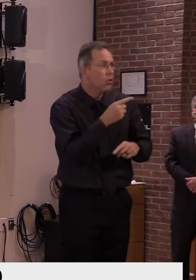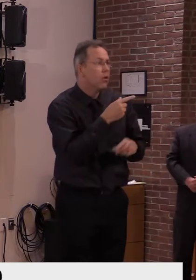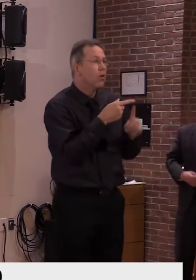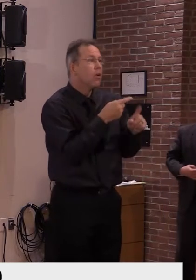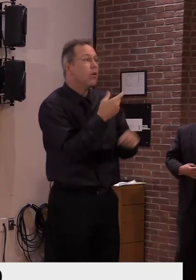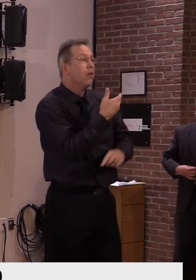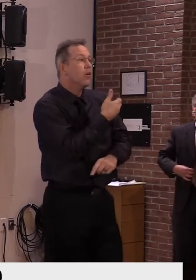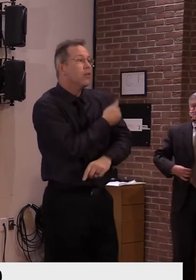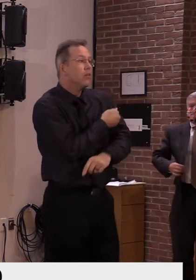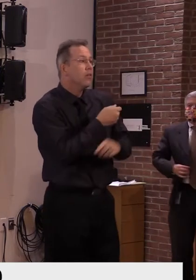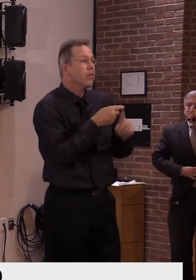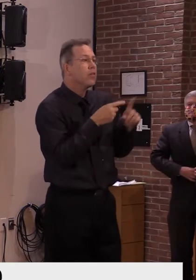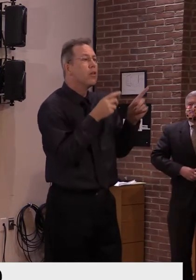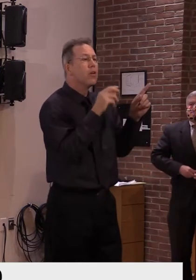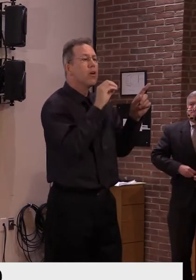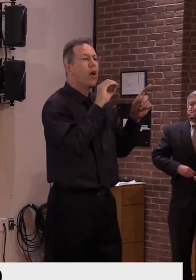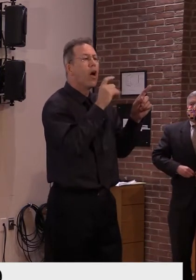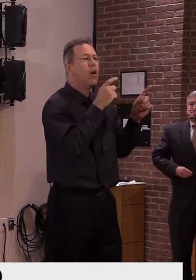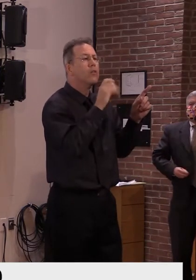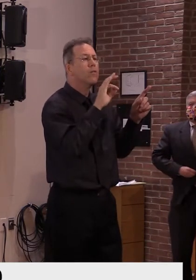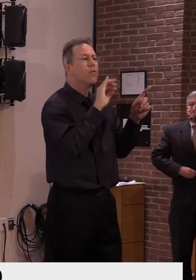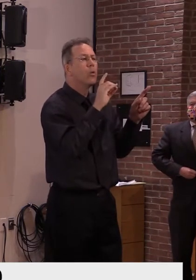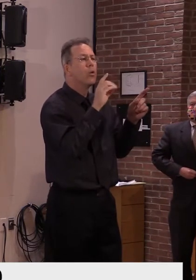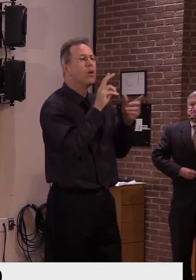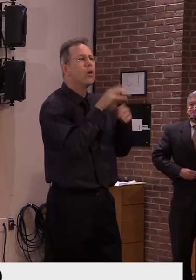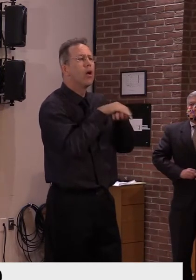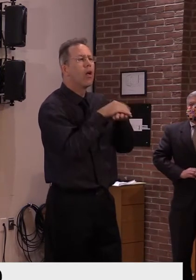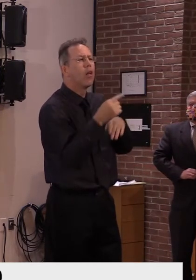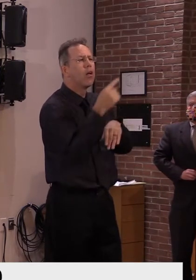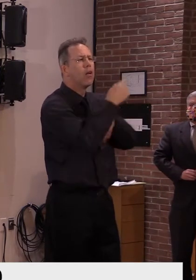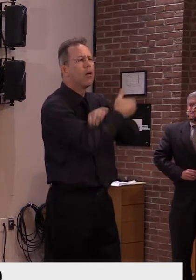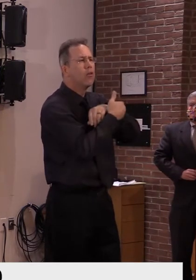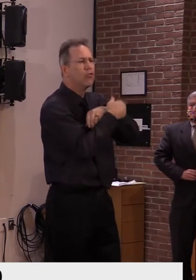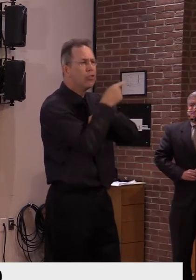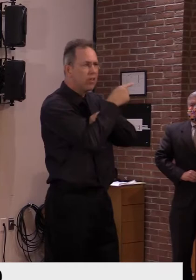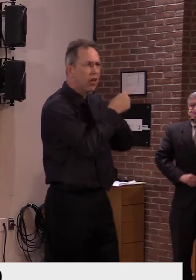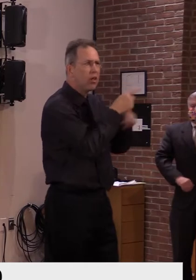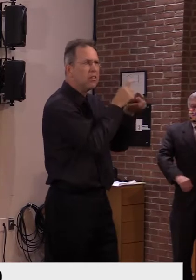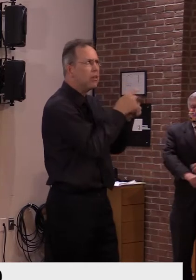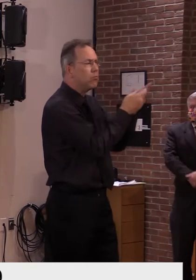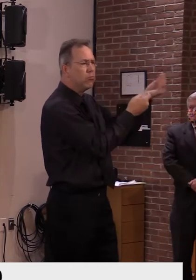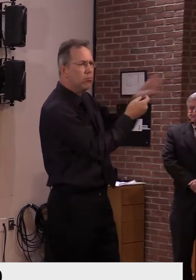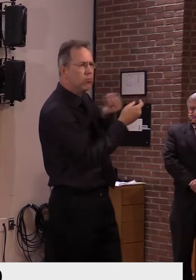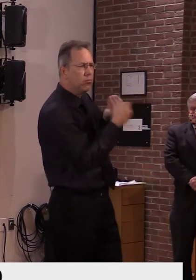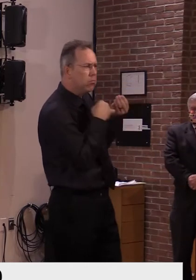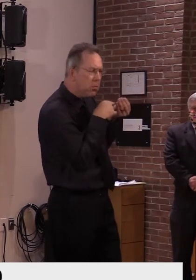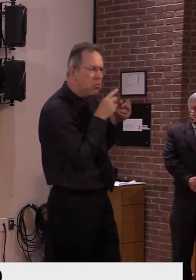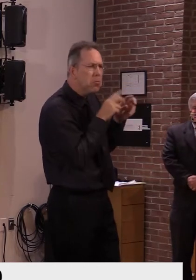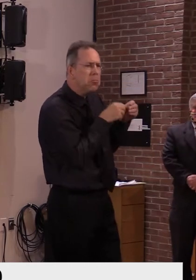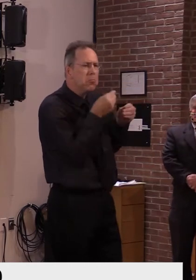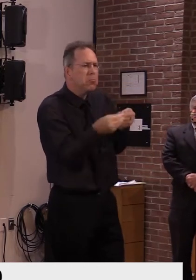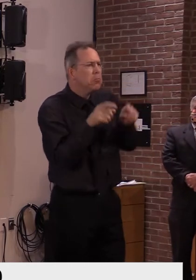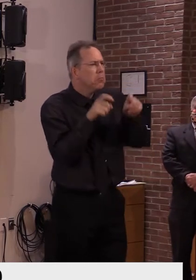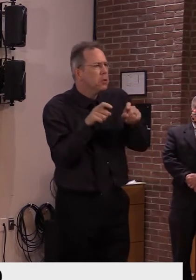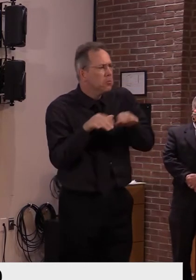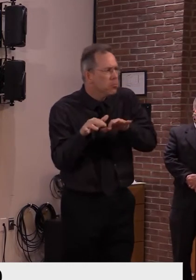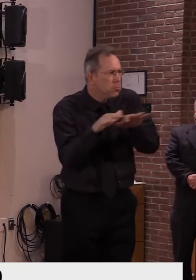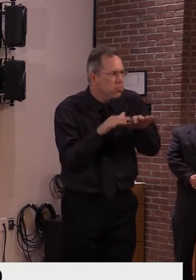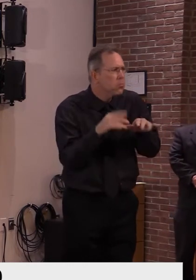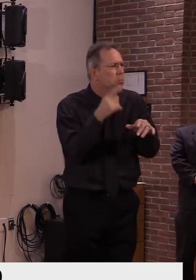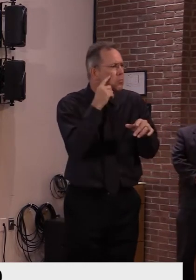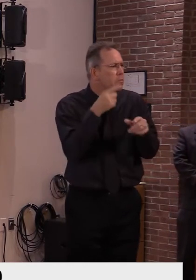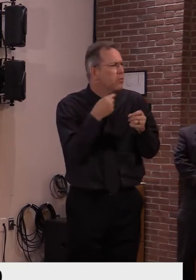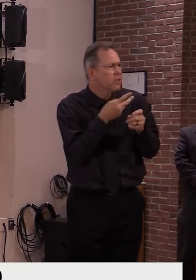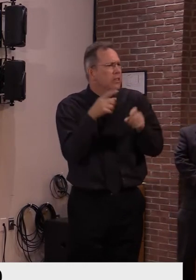Oxford University. About 10 to 15,000 people globally have received this vaccine already. Volunteers in this study will be